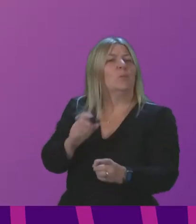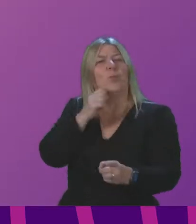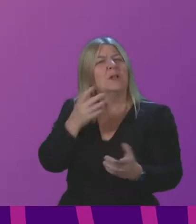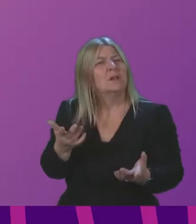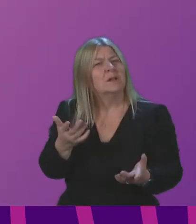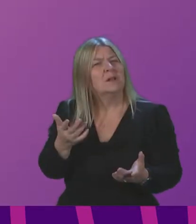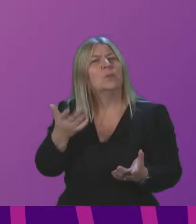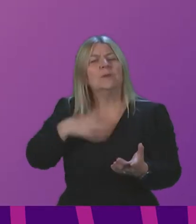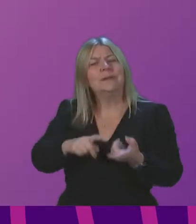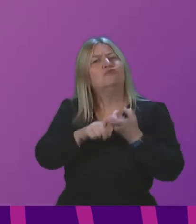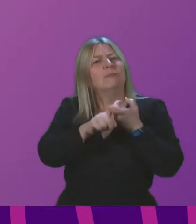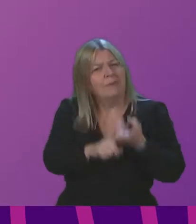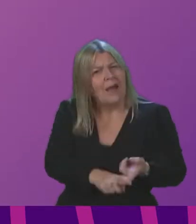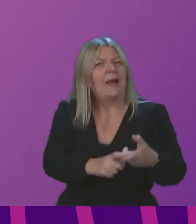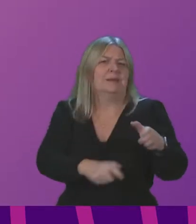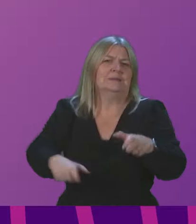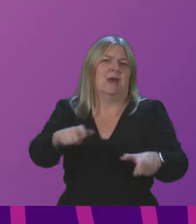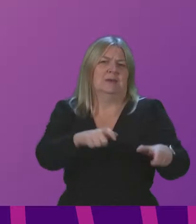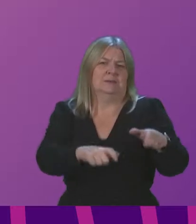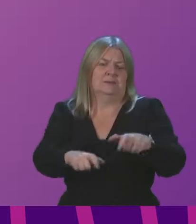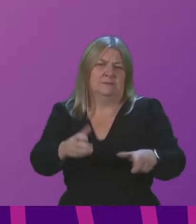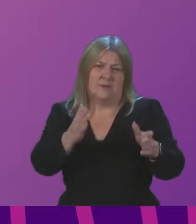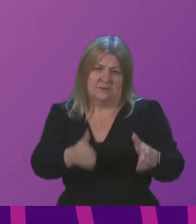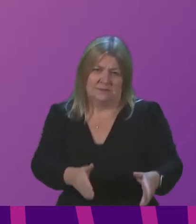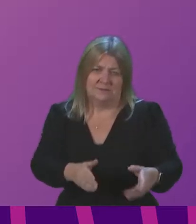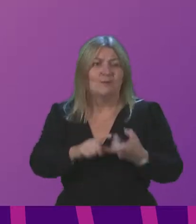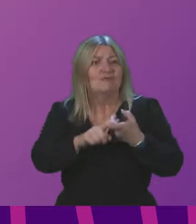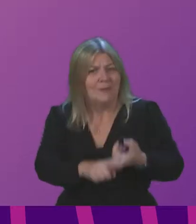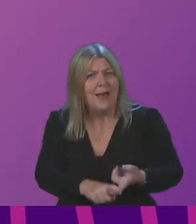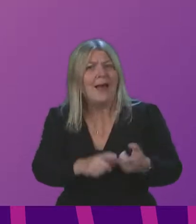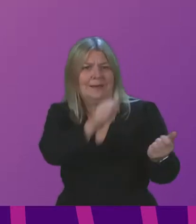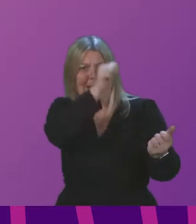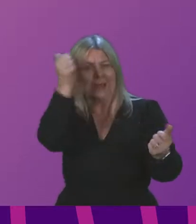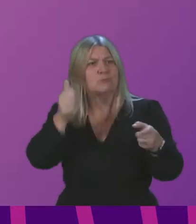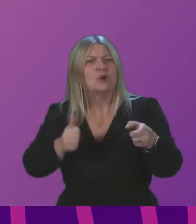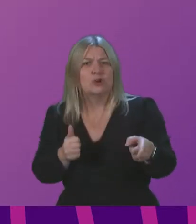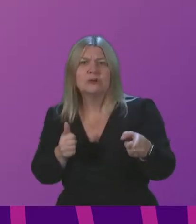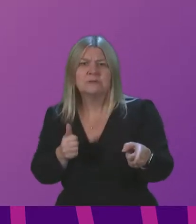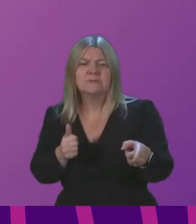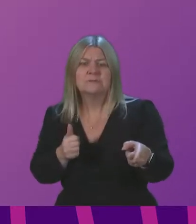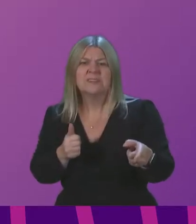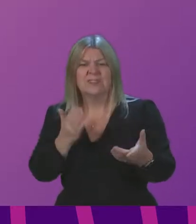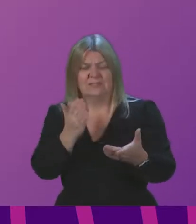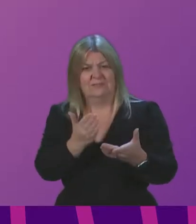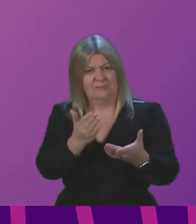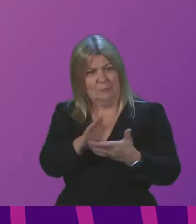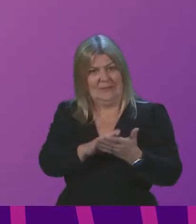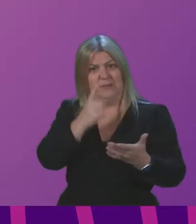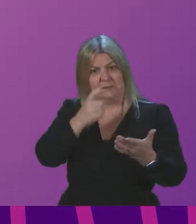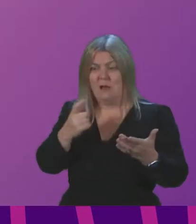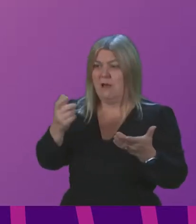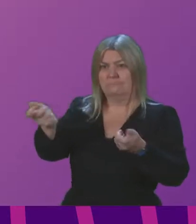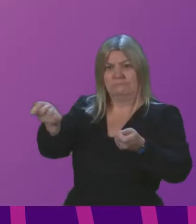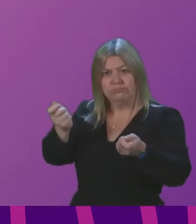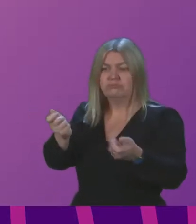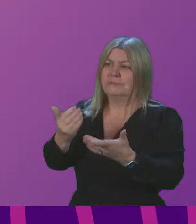science, on the advice from our experts and to take the measures we think will protect our population, save lives and help our NHS